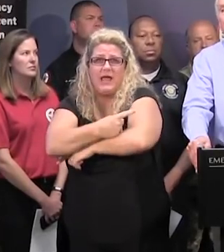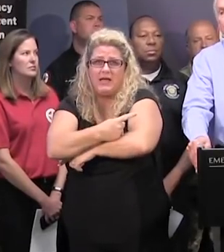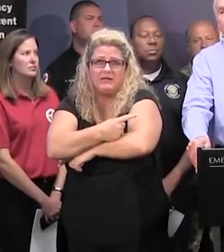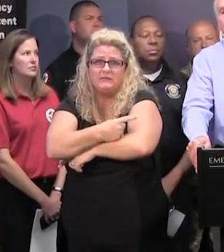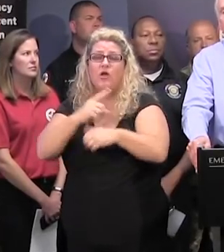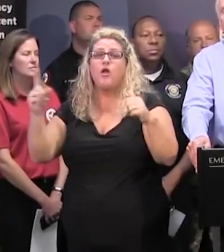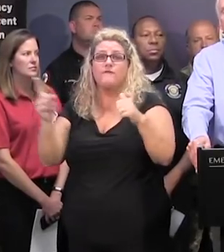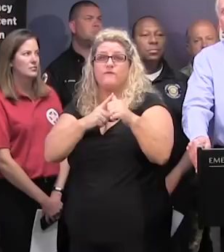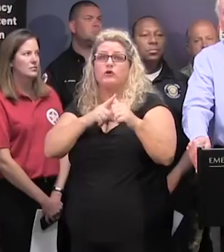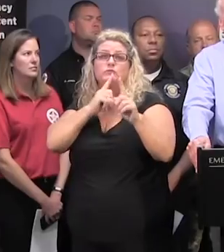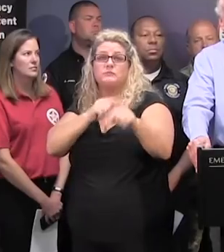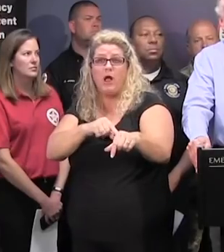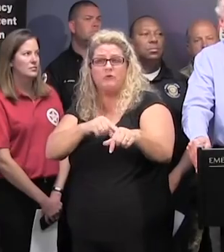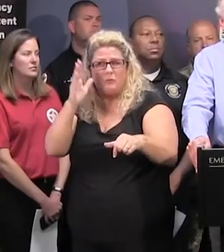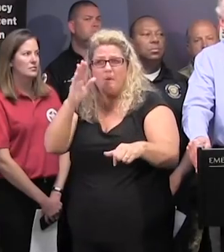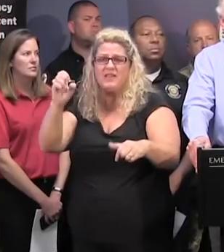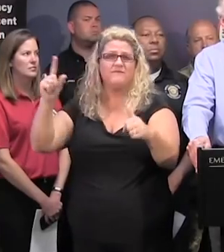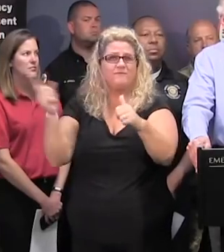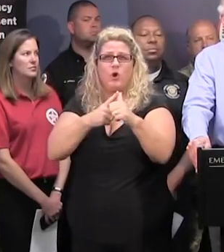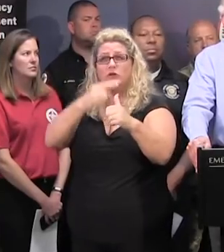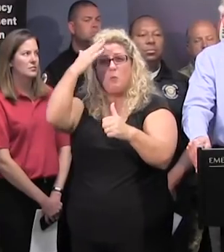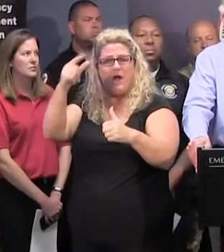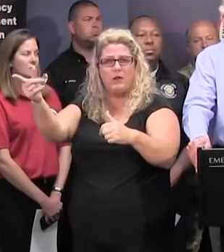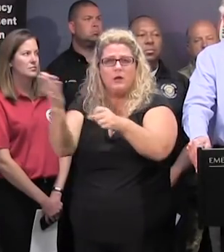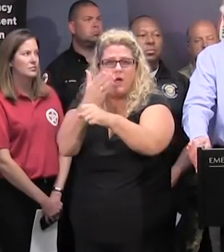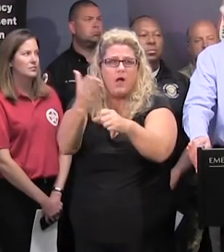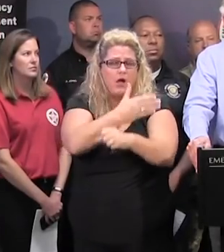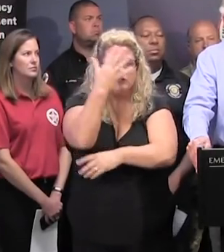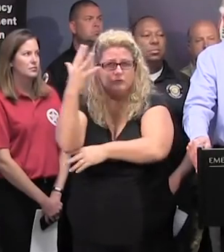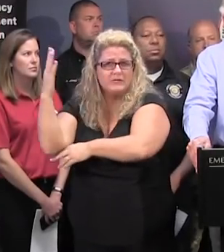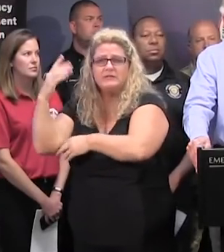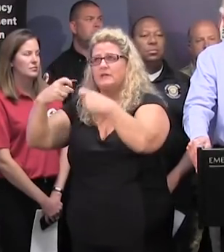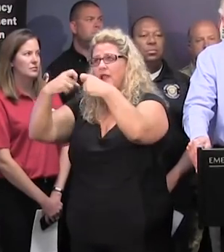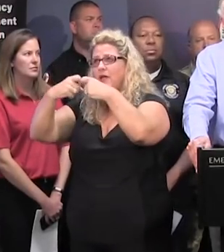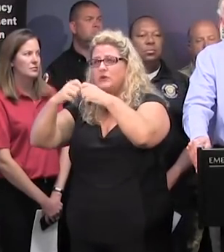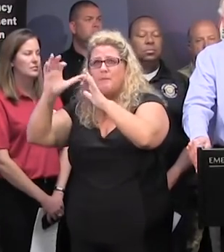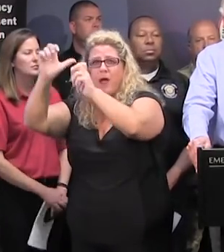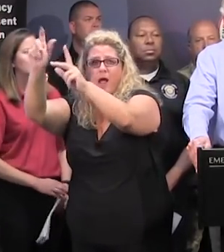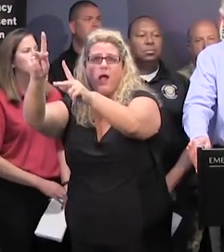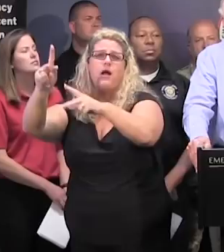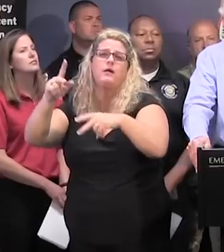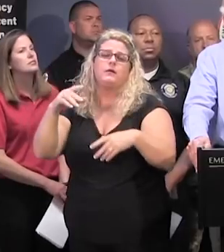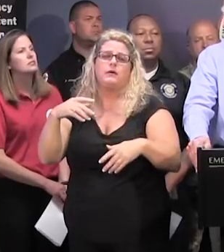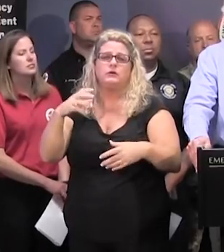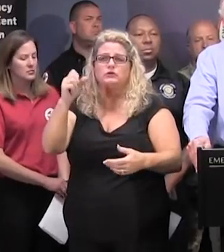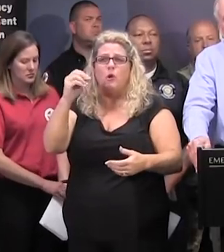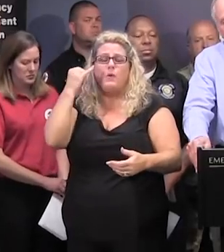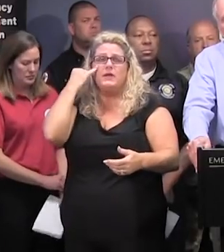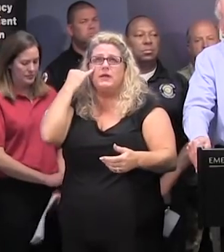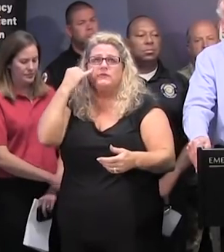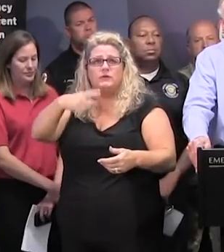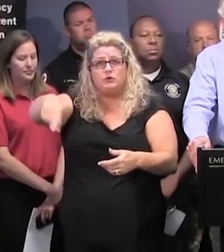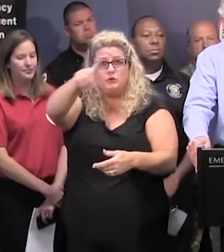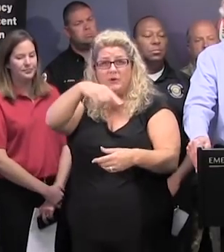will be the first ones to go in. They'll have to be cutting trees and trying to put up the power lines. So for those people, whether you are